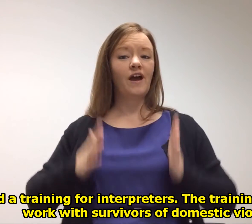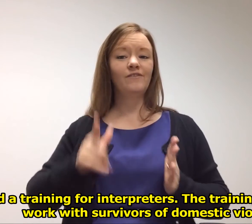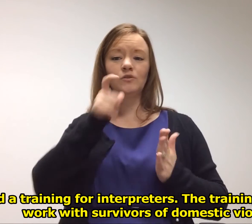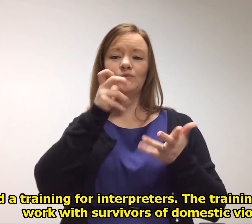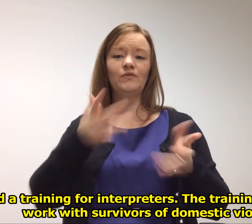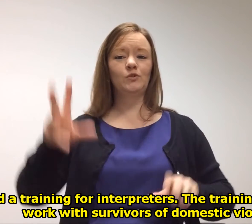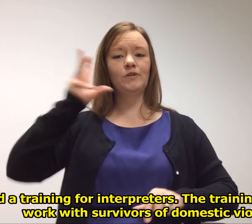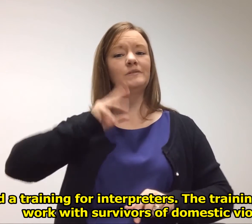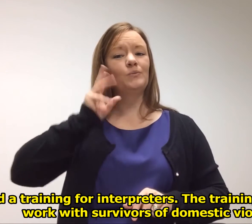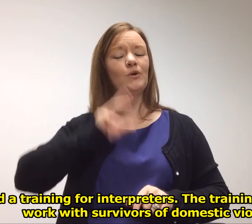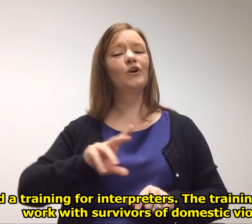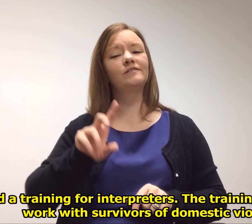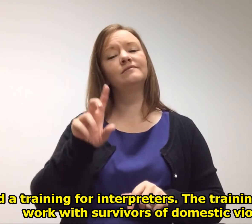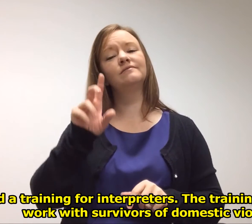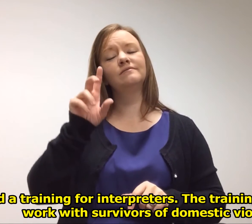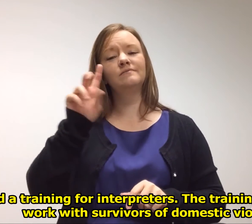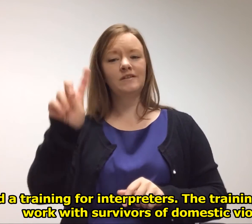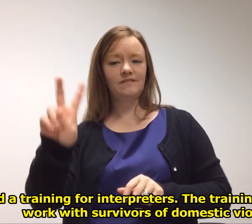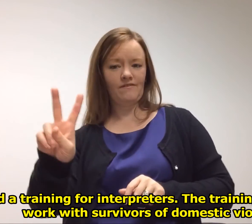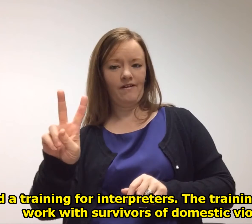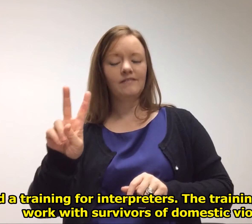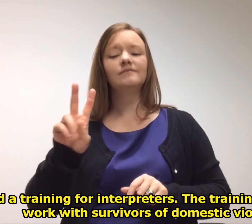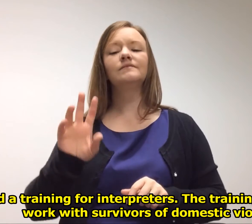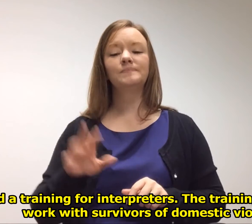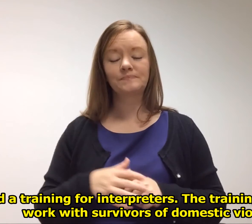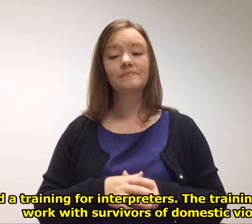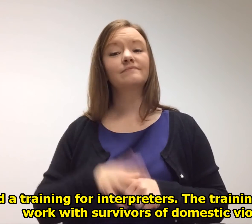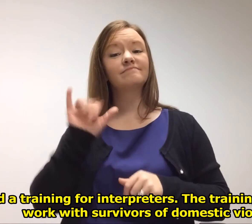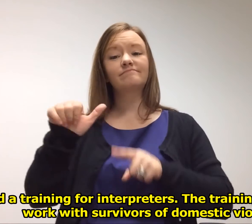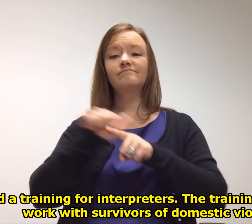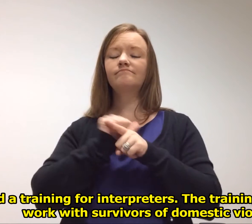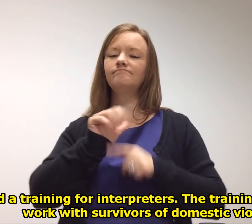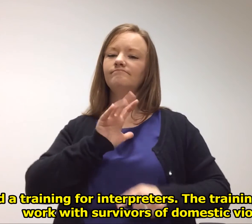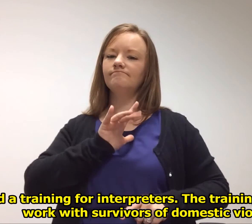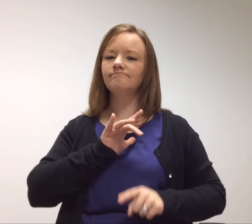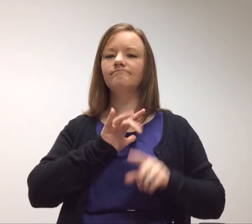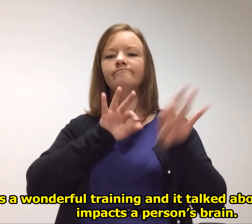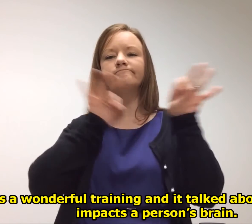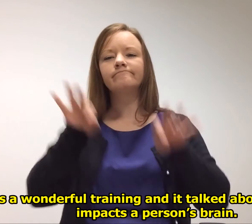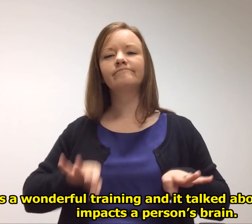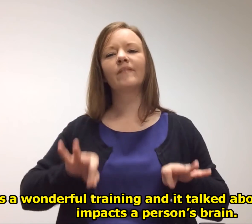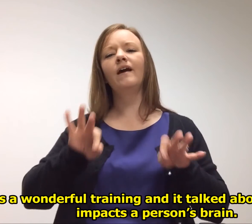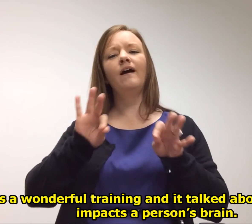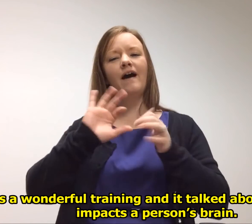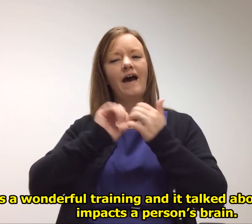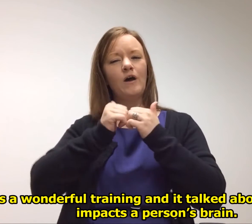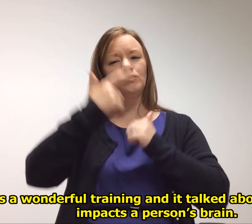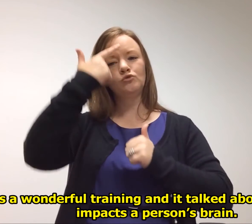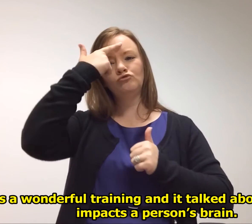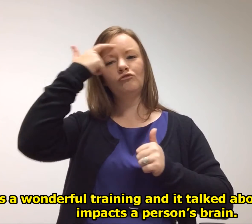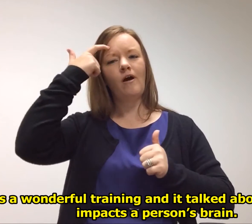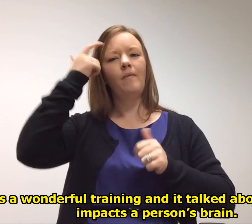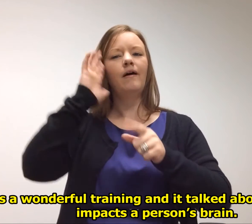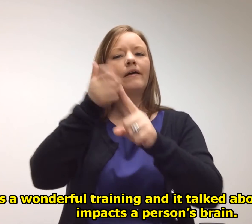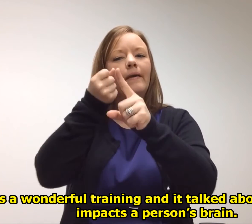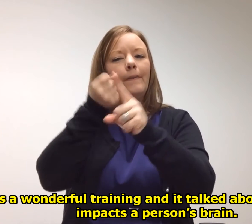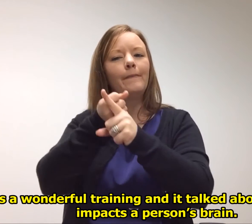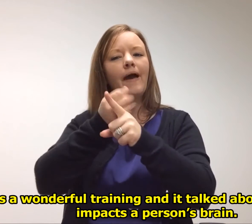The training taught how to work with survivors of domestic violence. It was a wonderful training, and it talked about